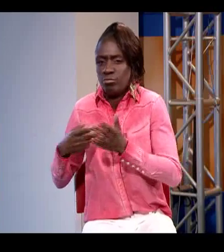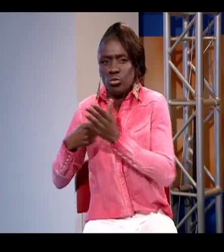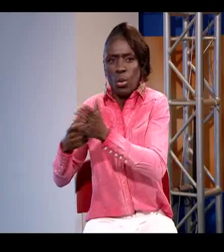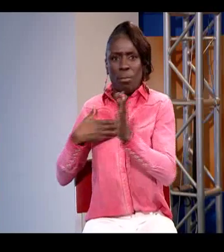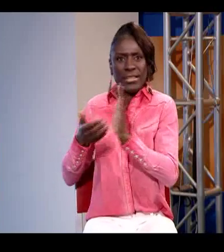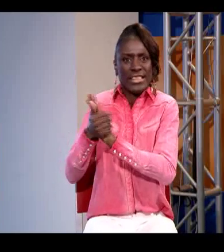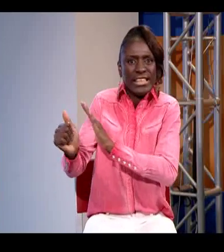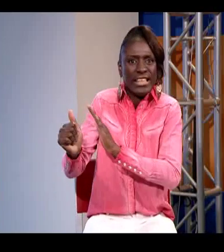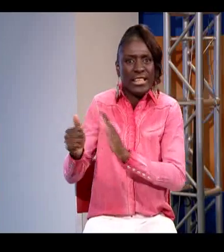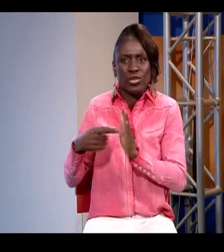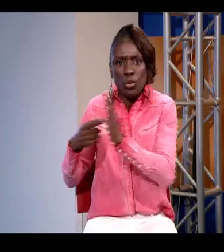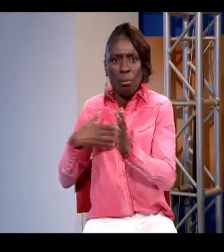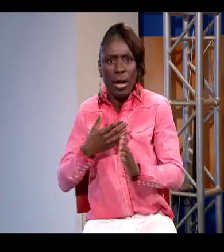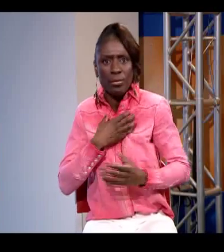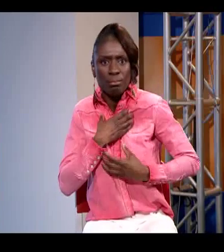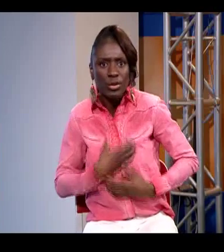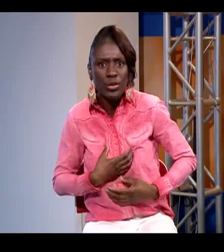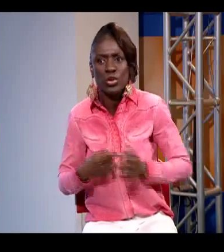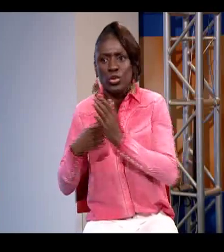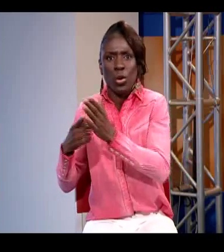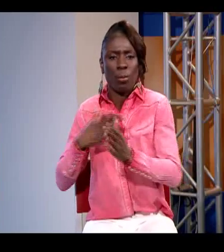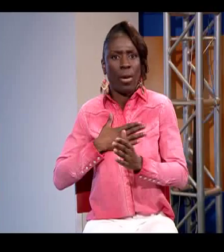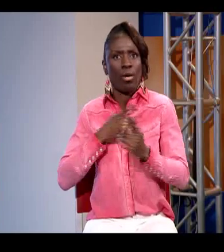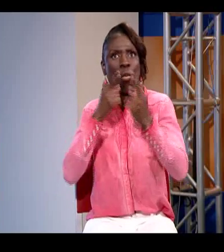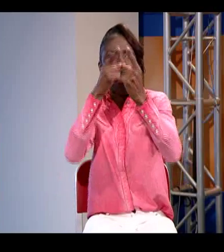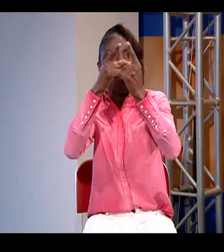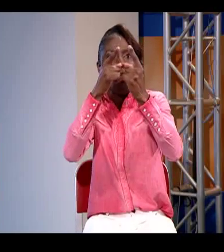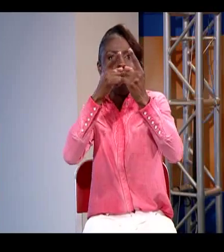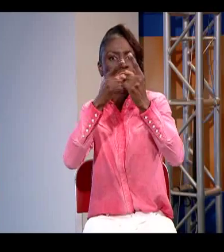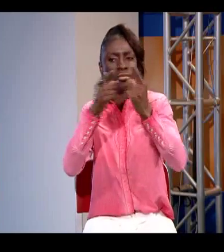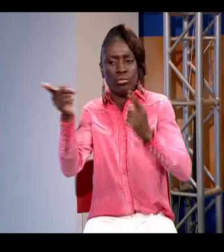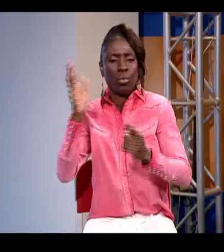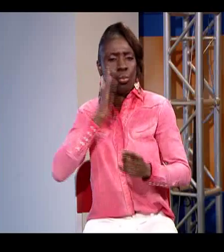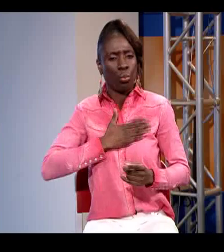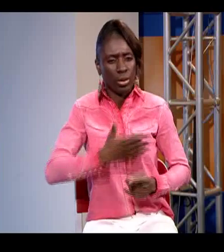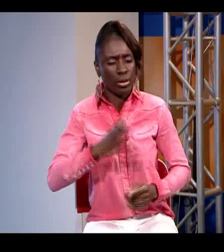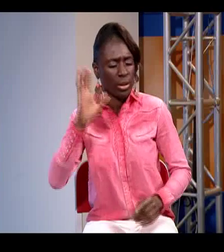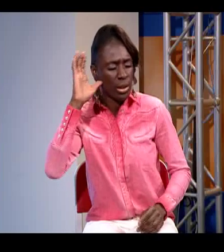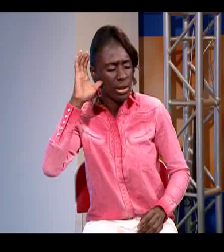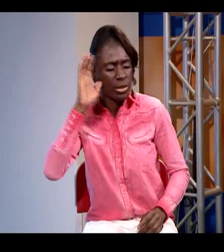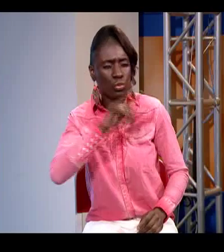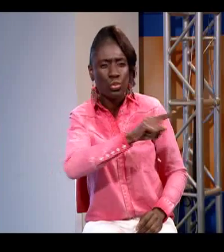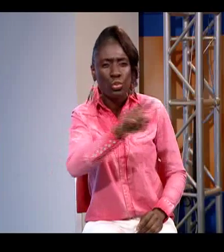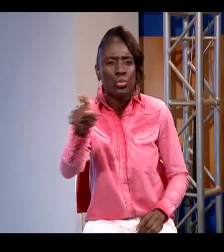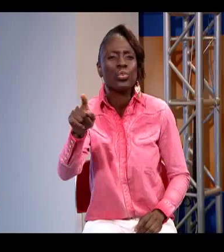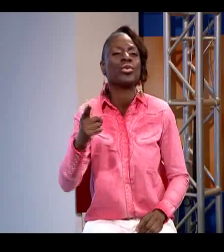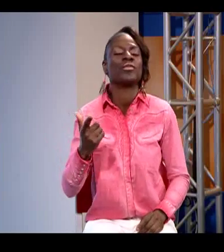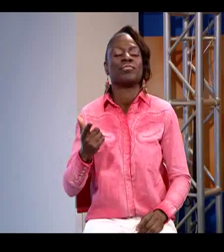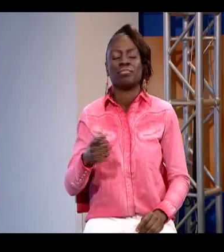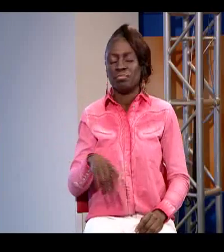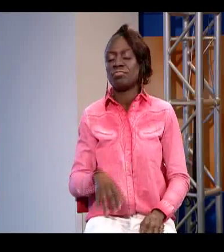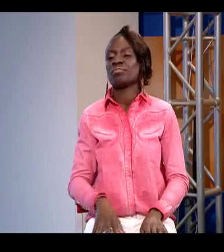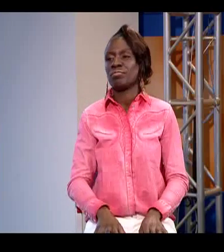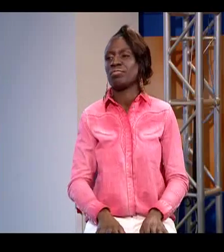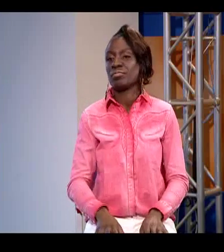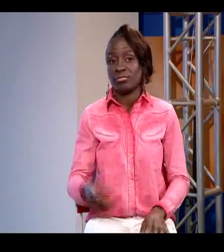and to just make sure that uh all your needs are clearly expressed and all your skills are clear clearly expressed